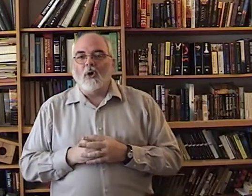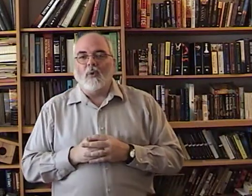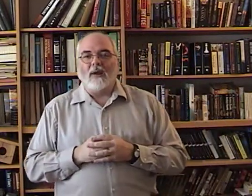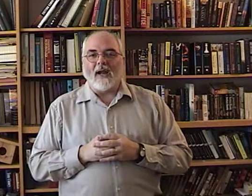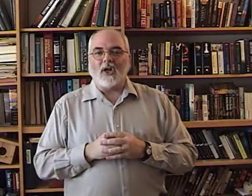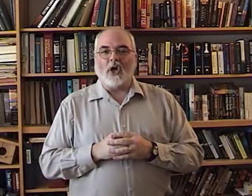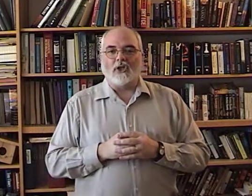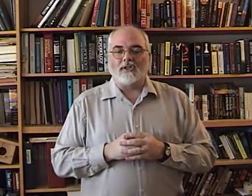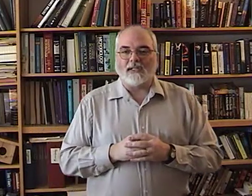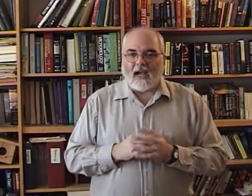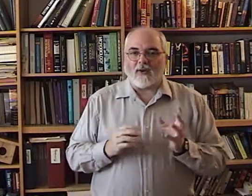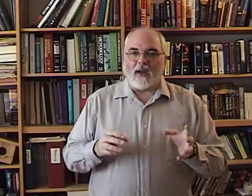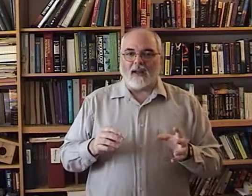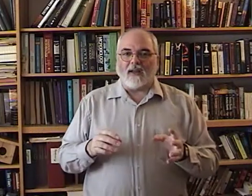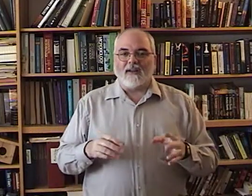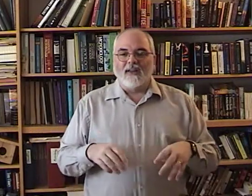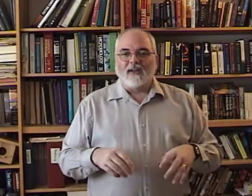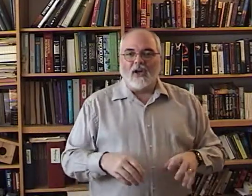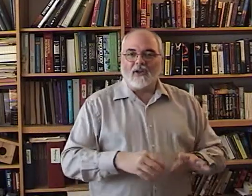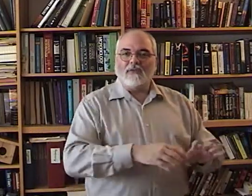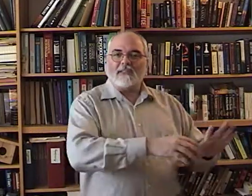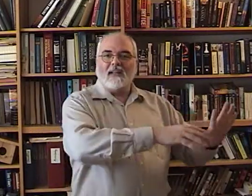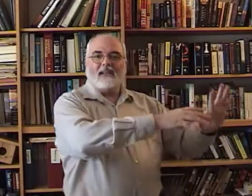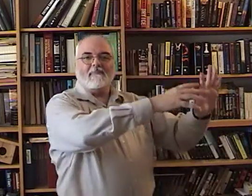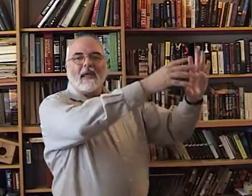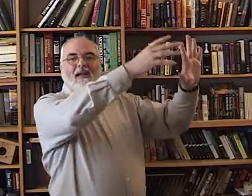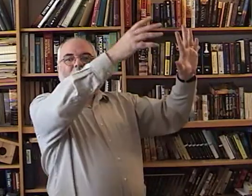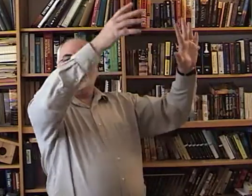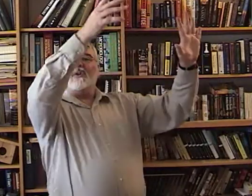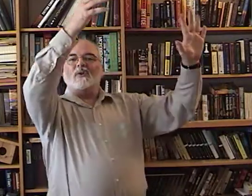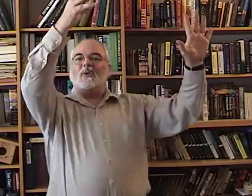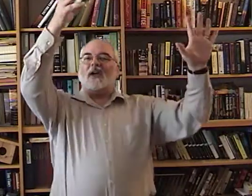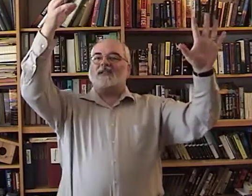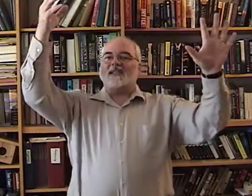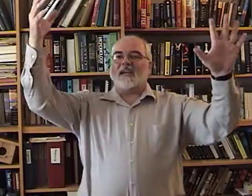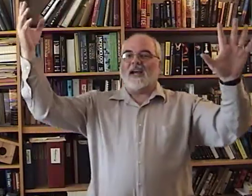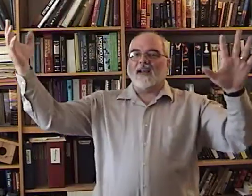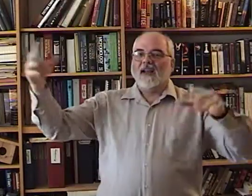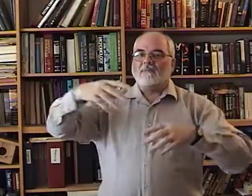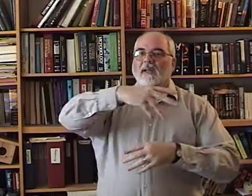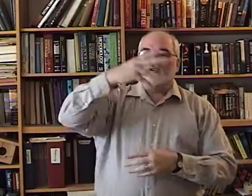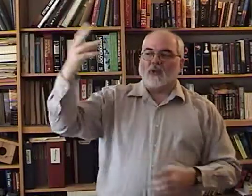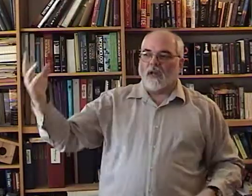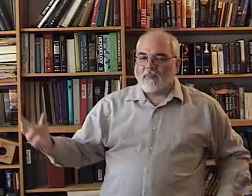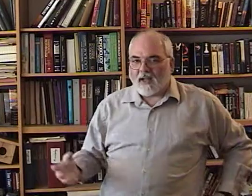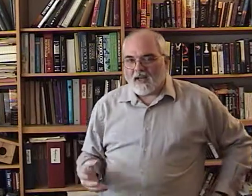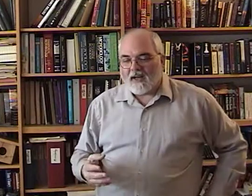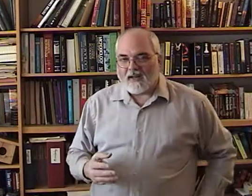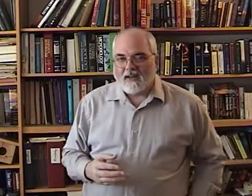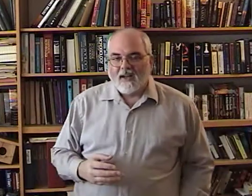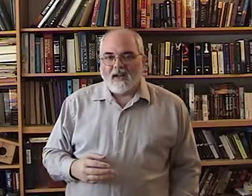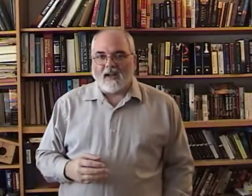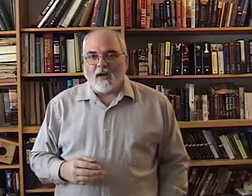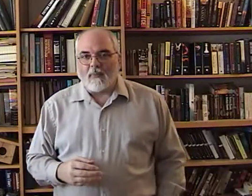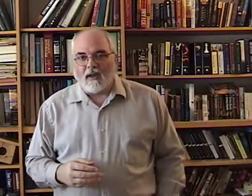what I call skywriting. You know, you've seen the banners that go across the sky being trailed behind an airplane.